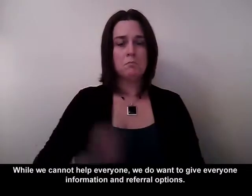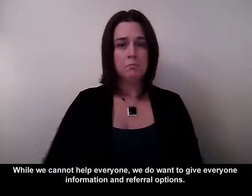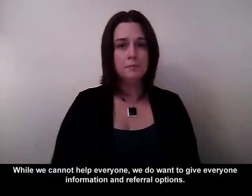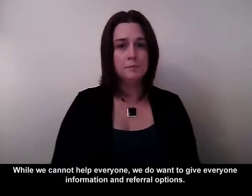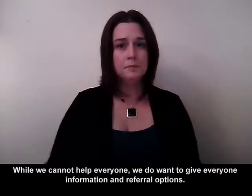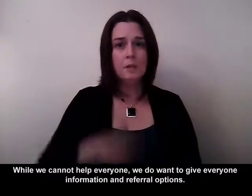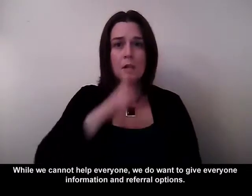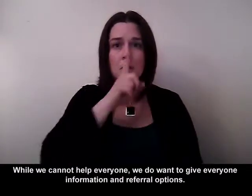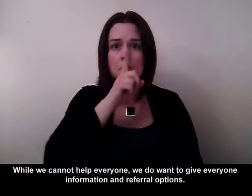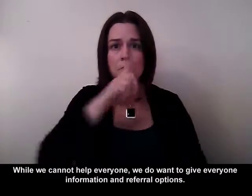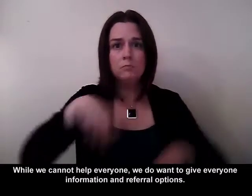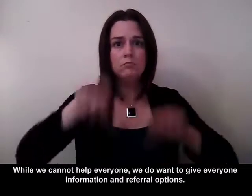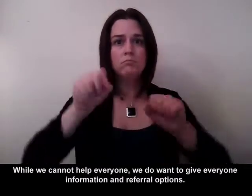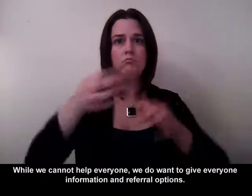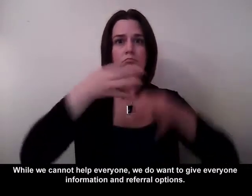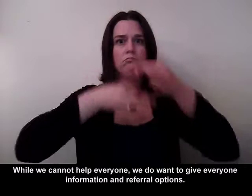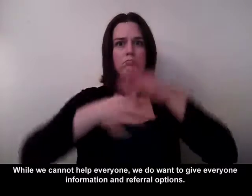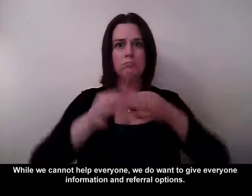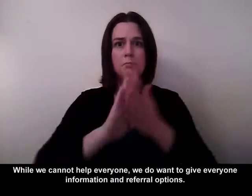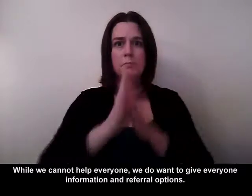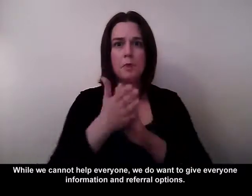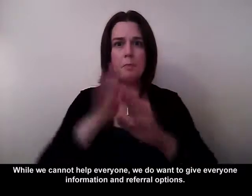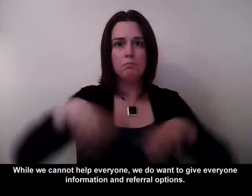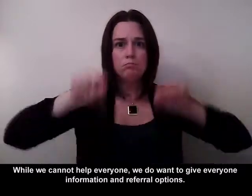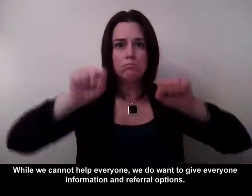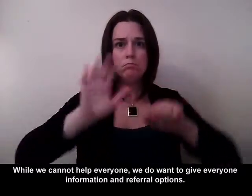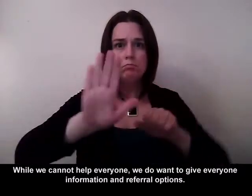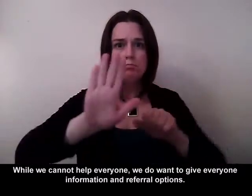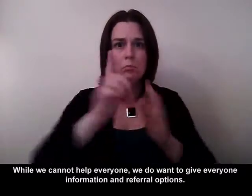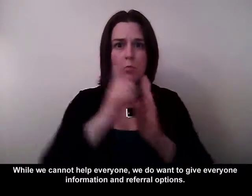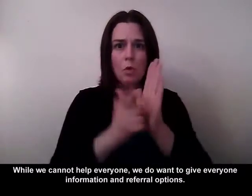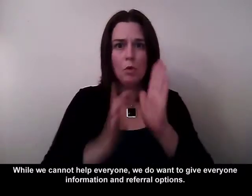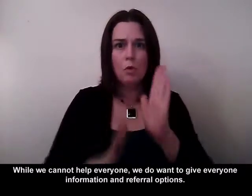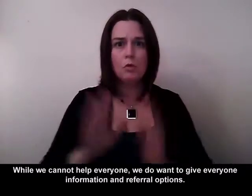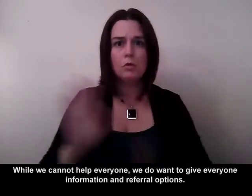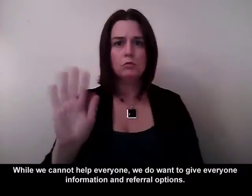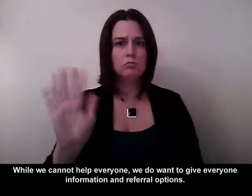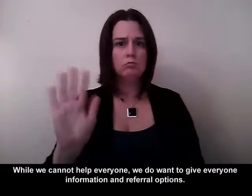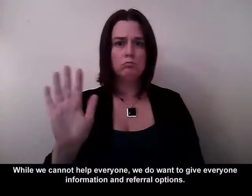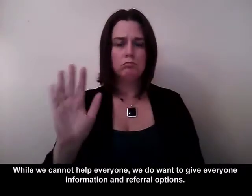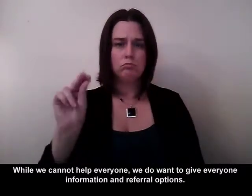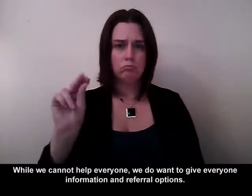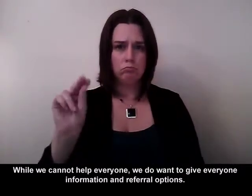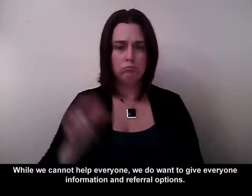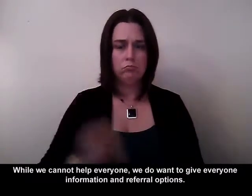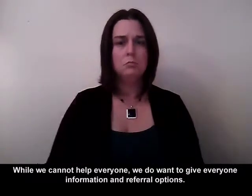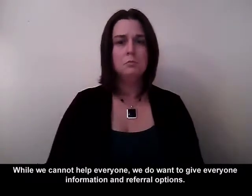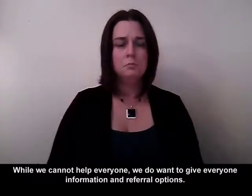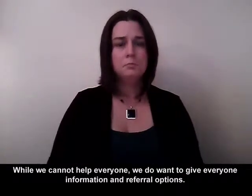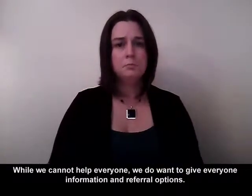While we cannot help everyone, we do want to give everyone information and referral options.